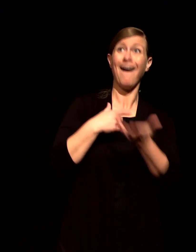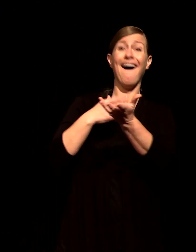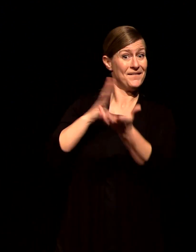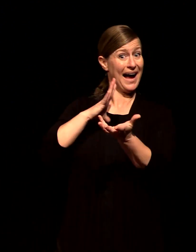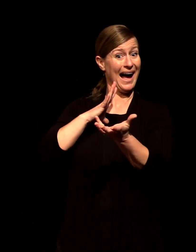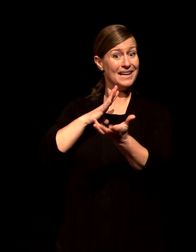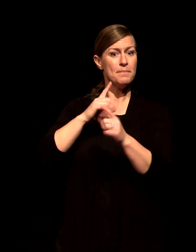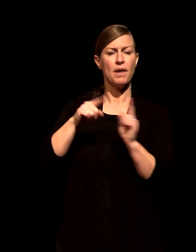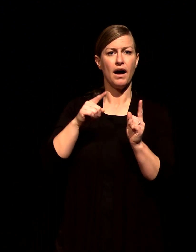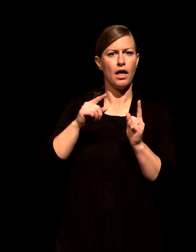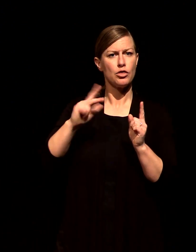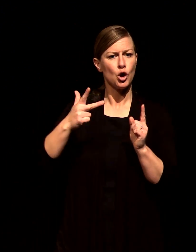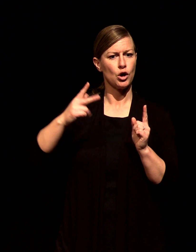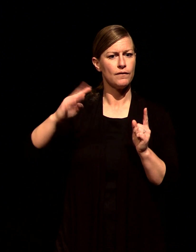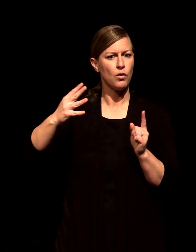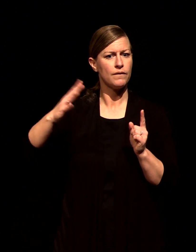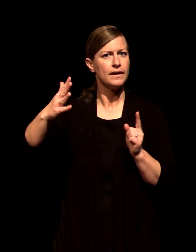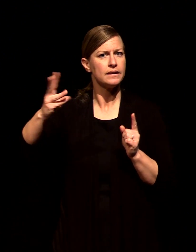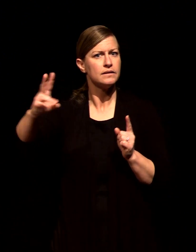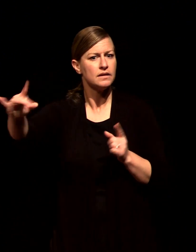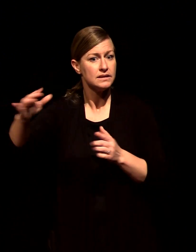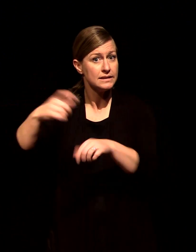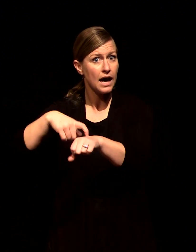it's to infinity and beyond